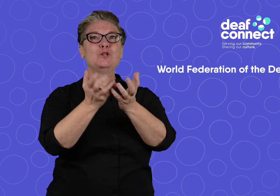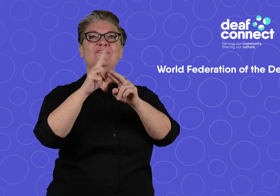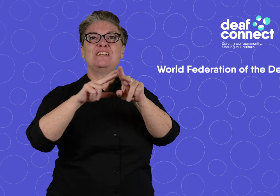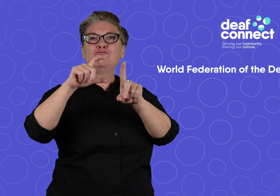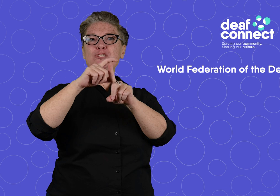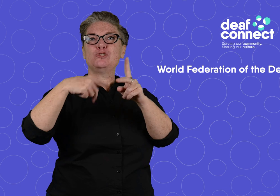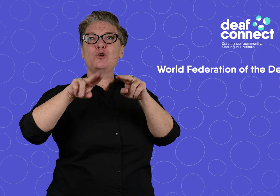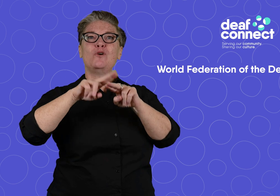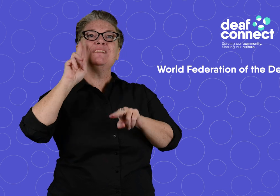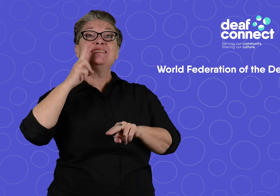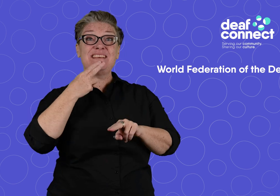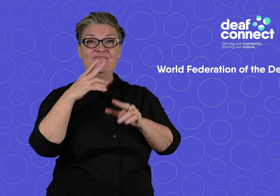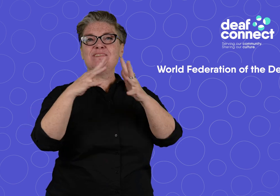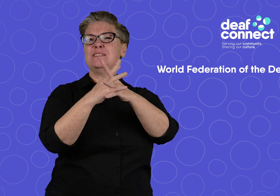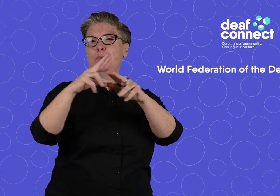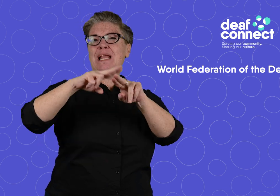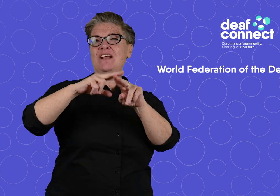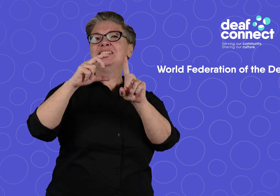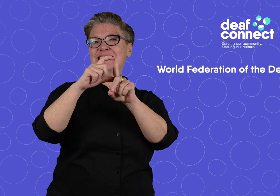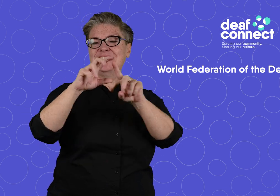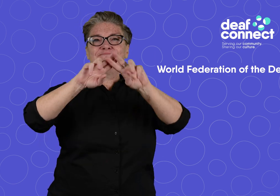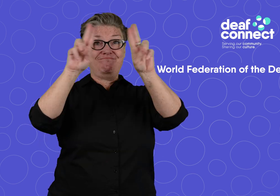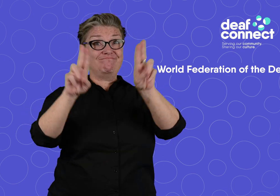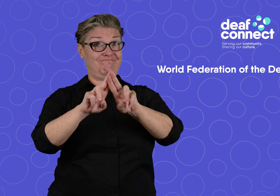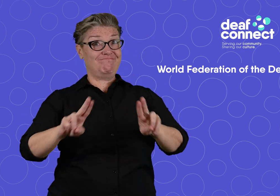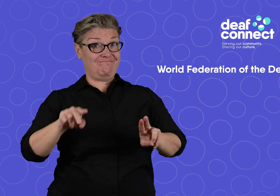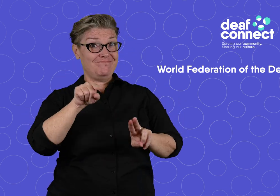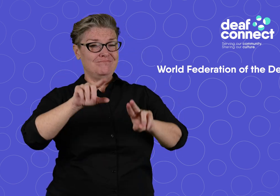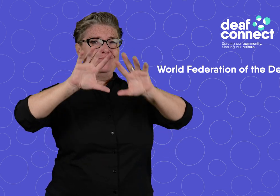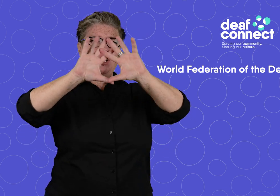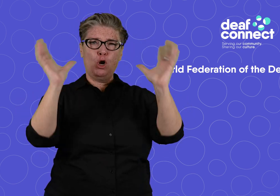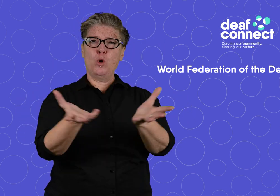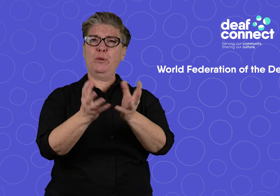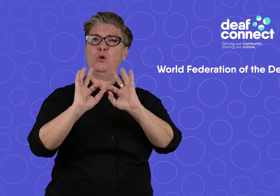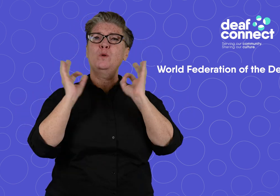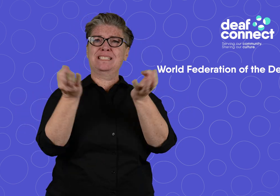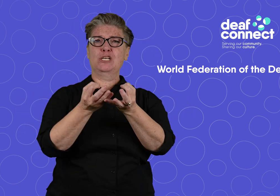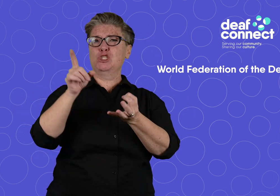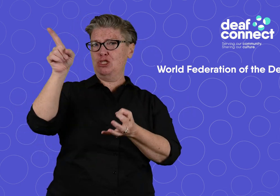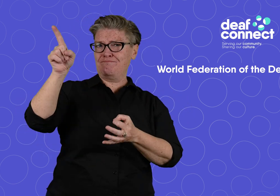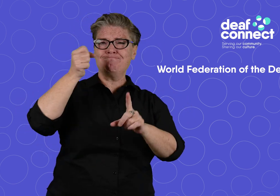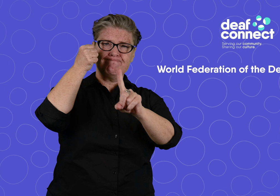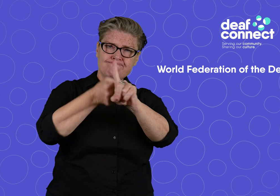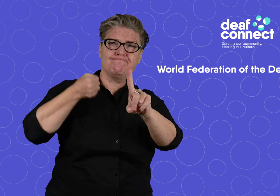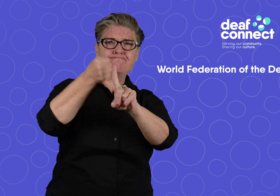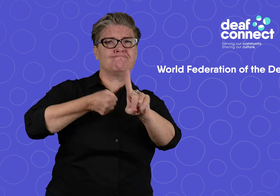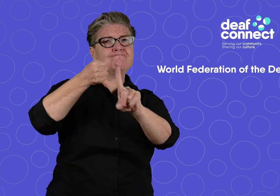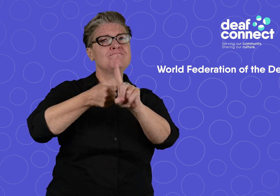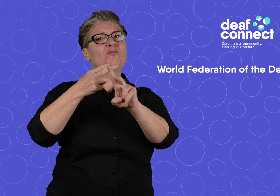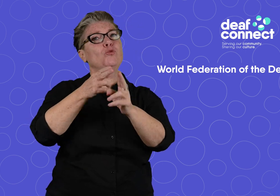Federation of the Deaf, WFD. A global organisation advocating for the